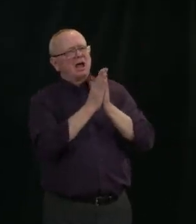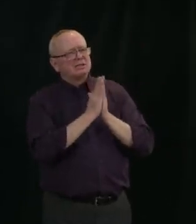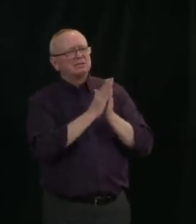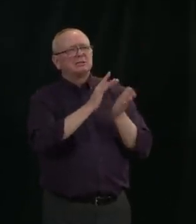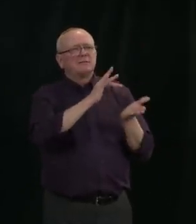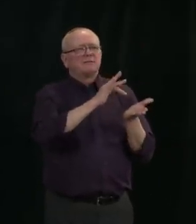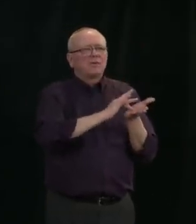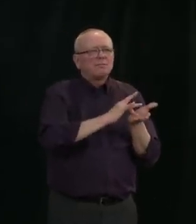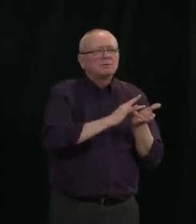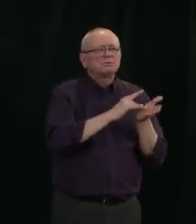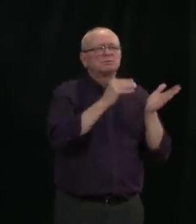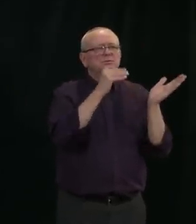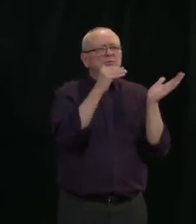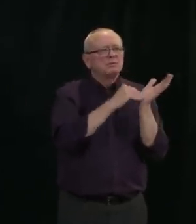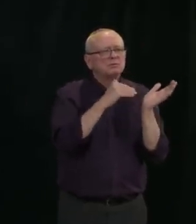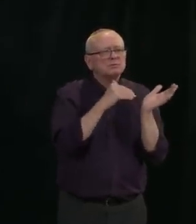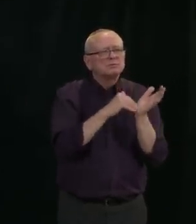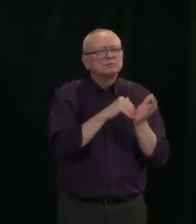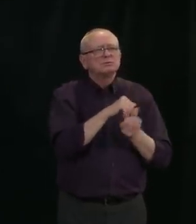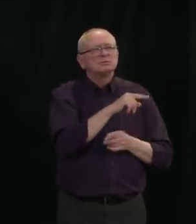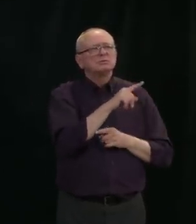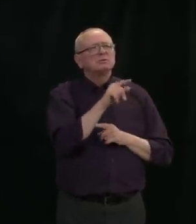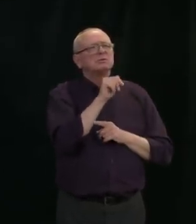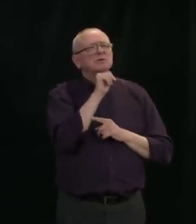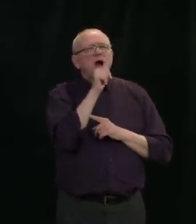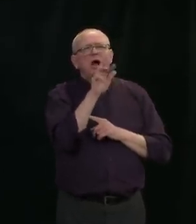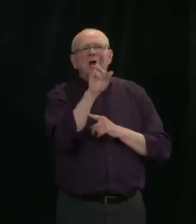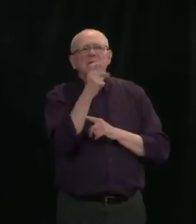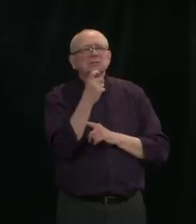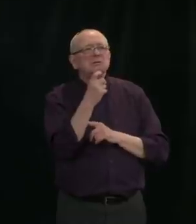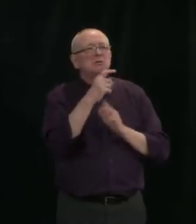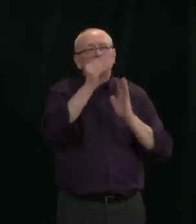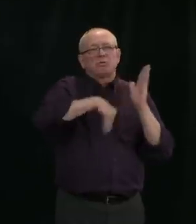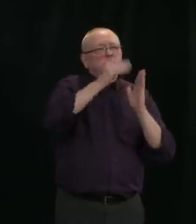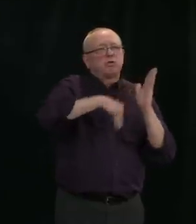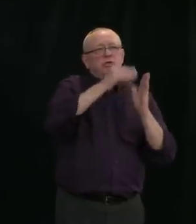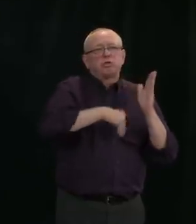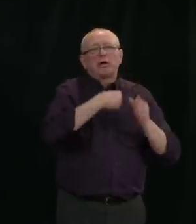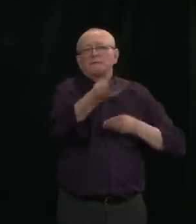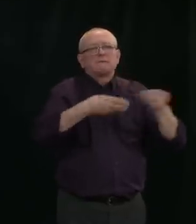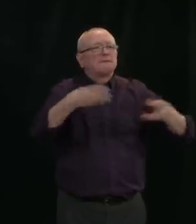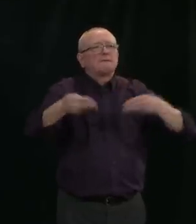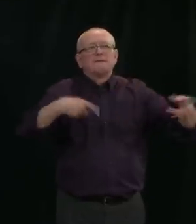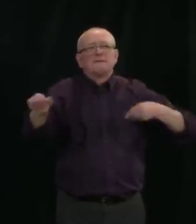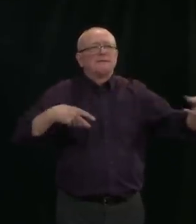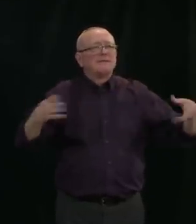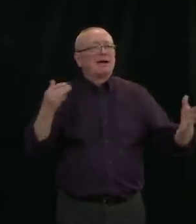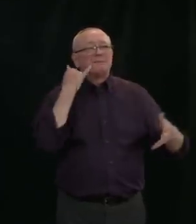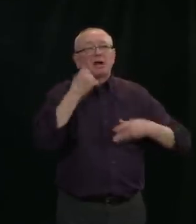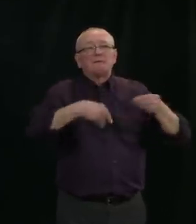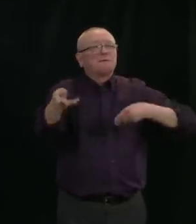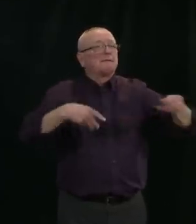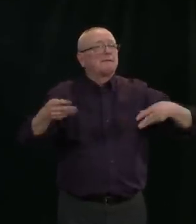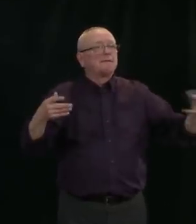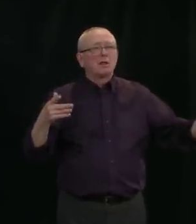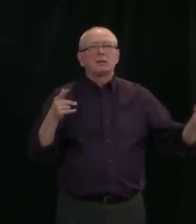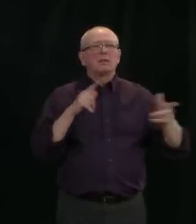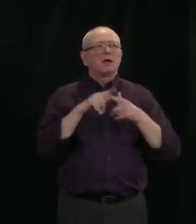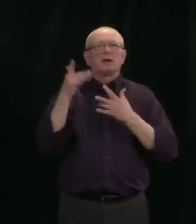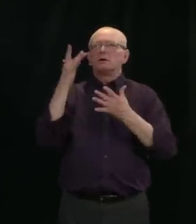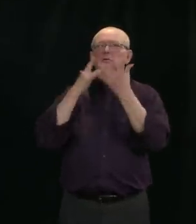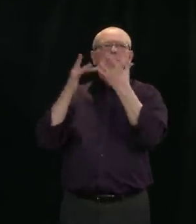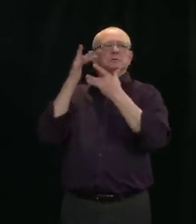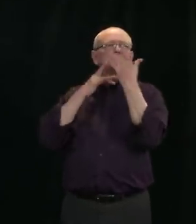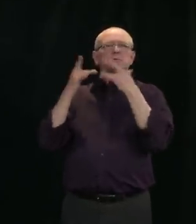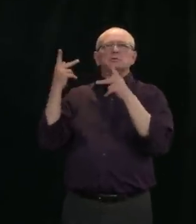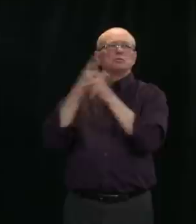clinical trials is because when they are being prescribed widely, that's where we could get into a situation of shortages. Okay. Back to